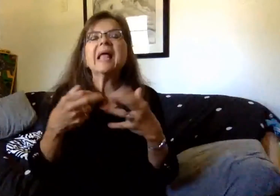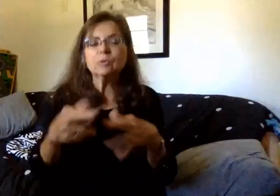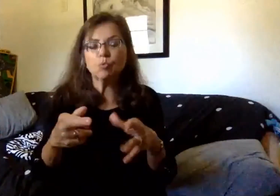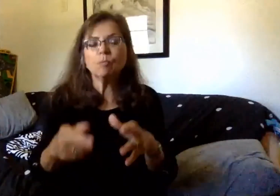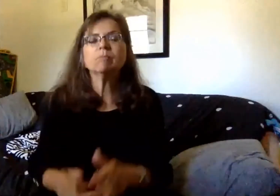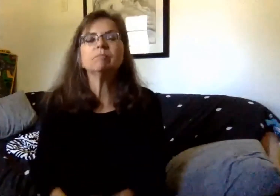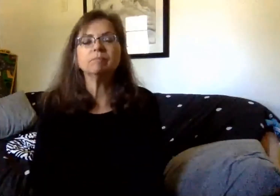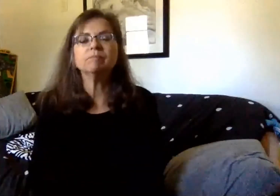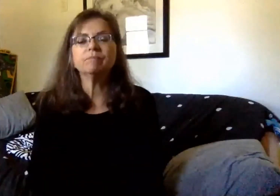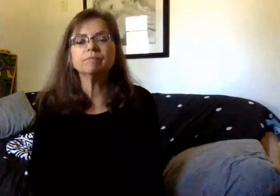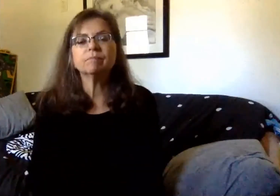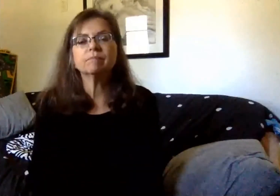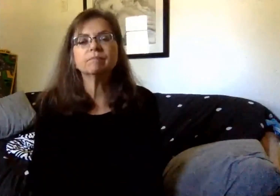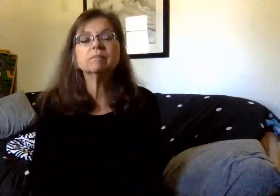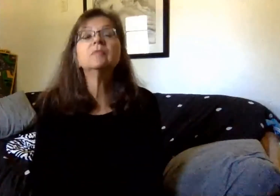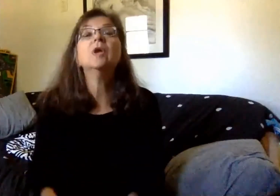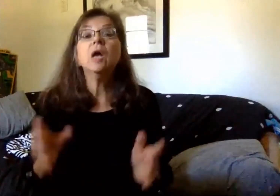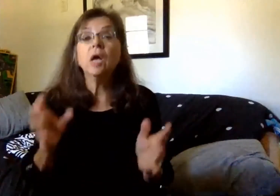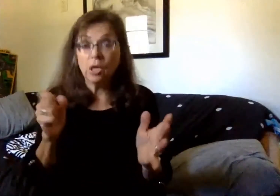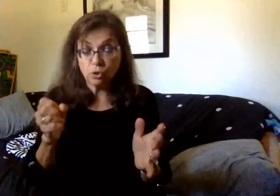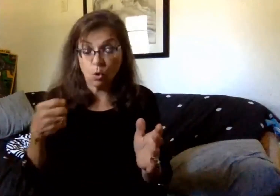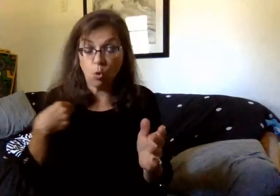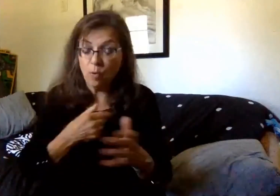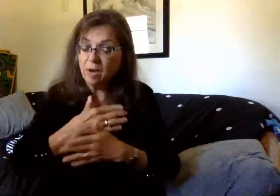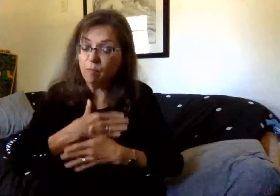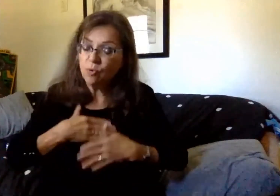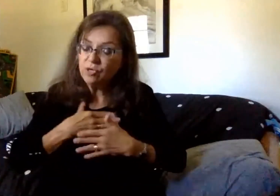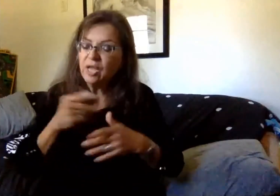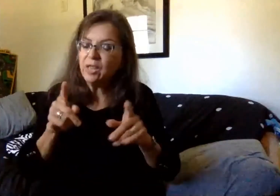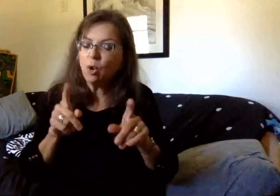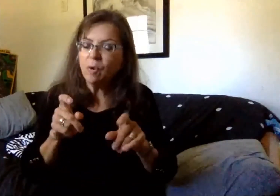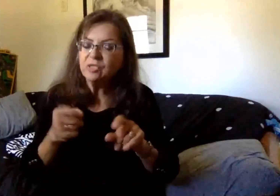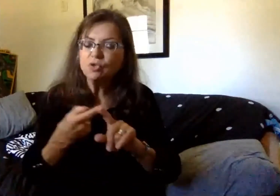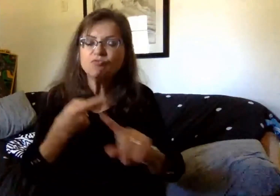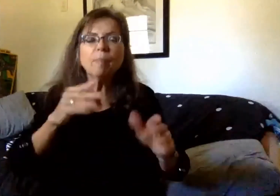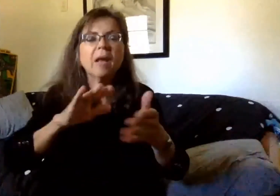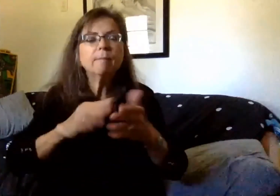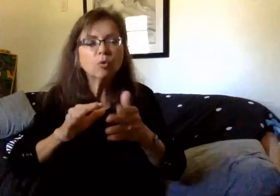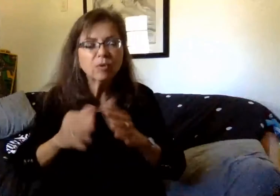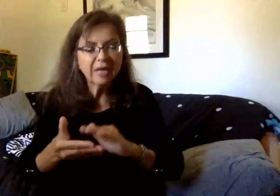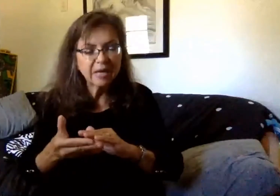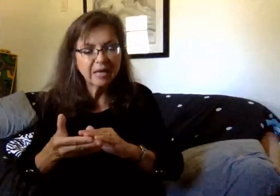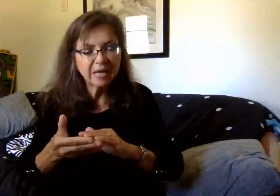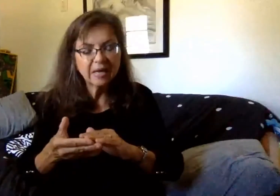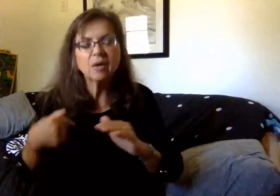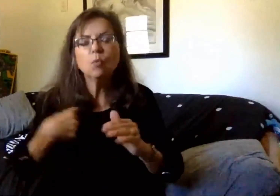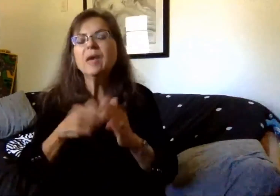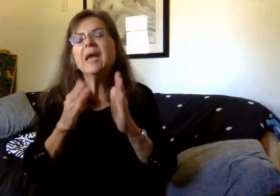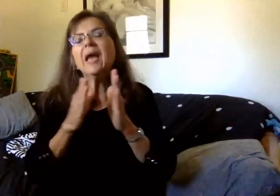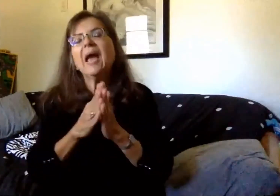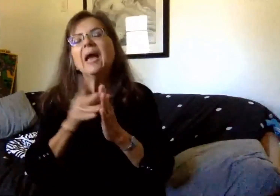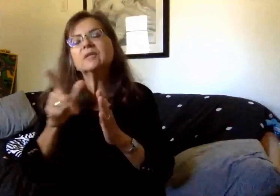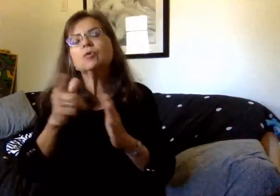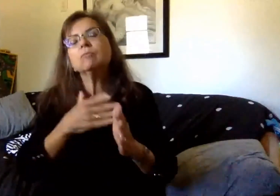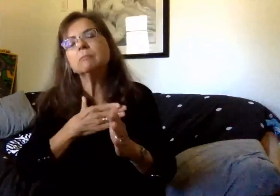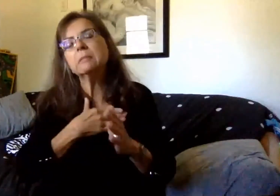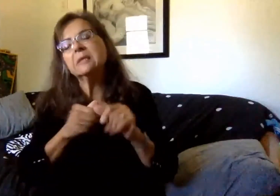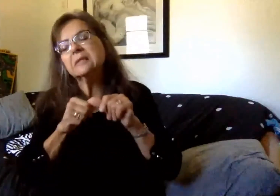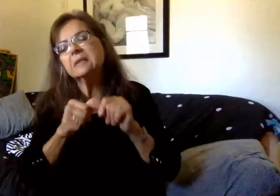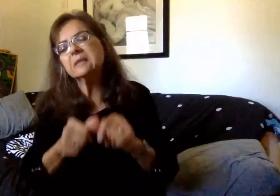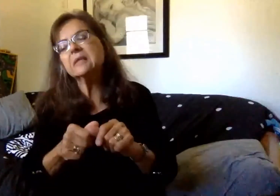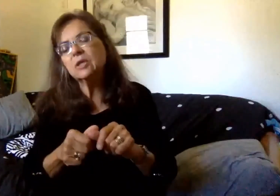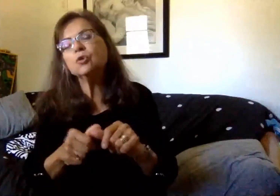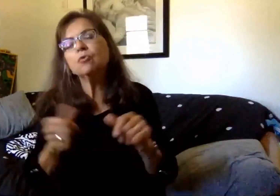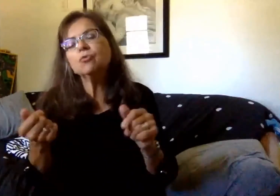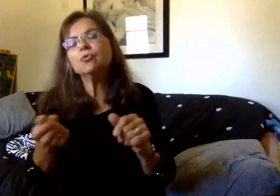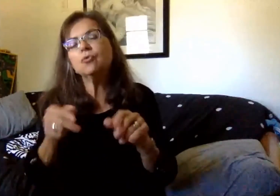bus. So once again, we appreciate the questions from our community. And we ask that you please continue to reference the frequently asked